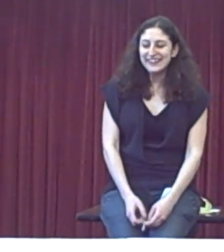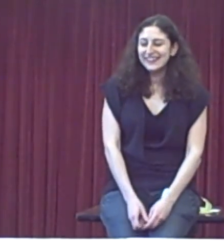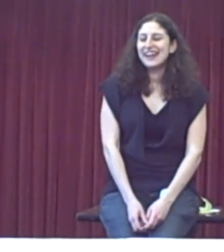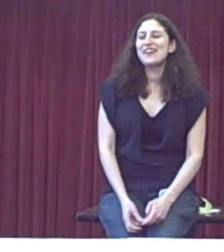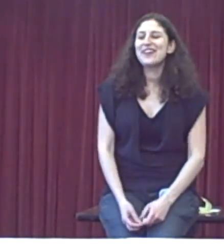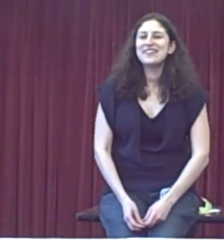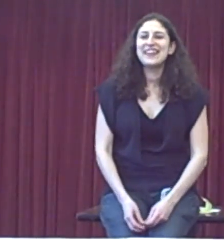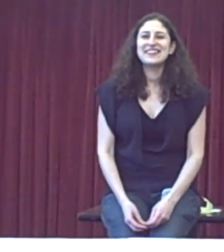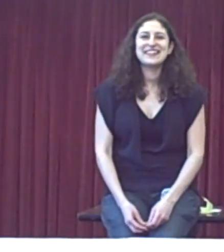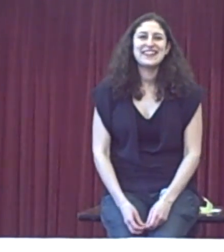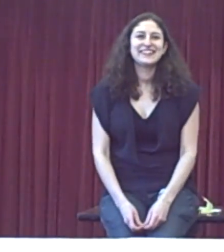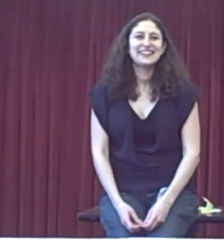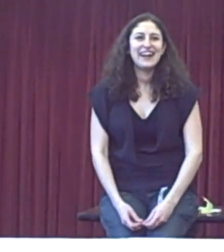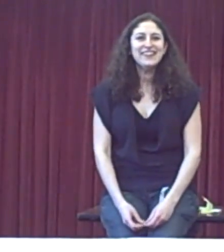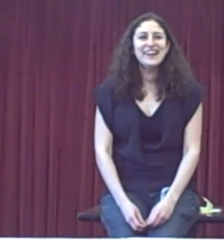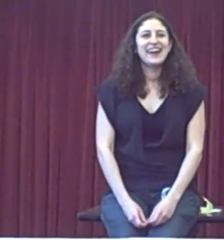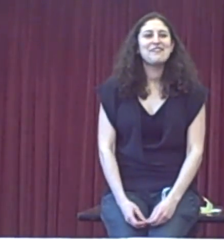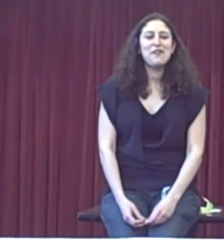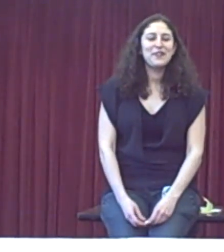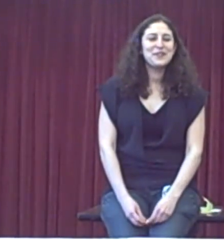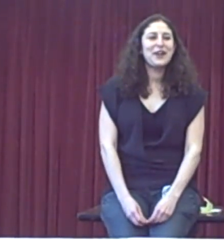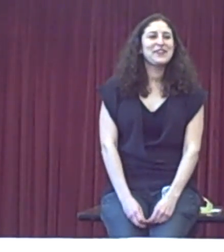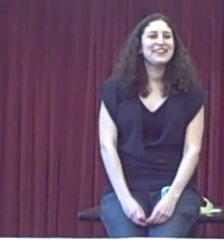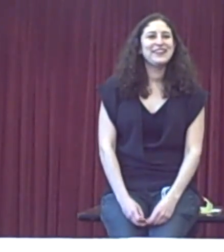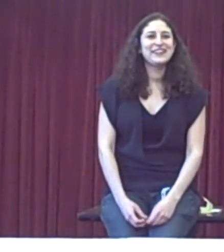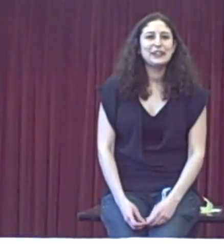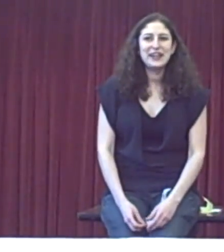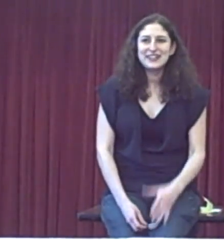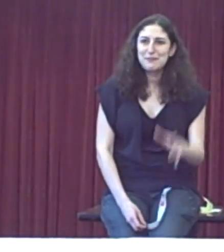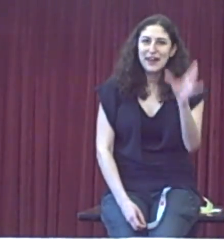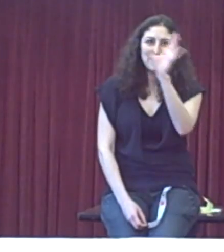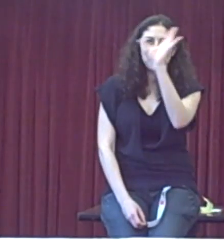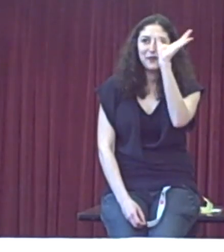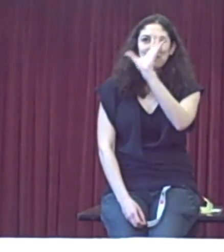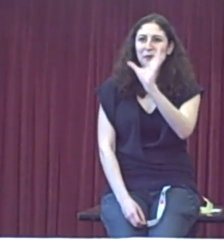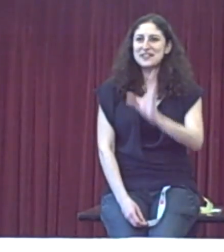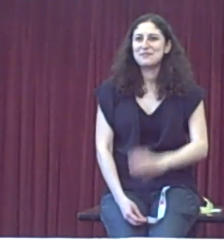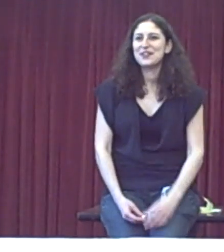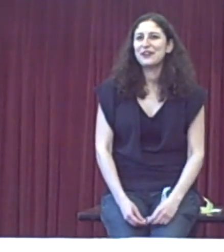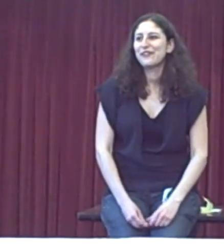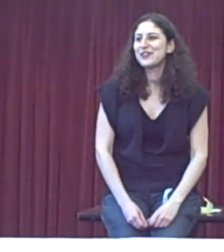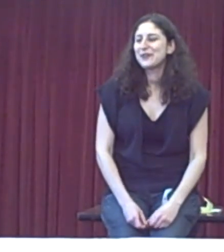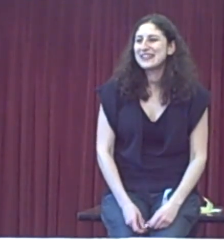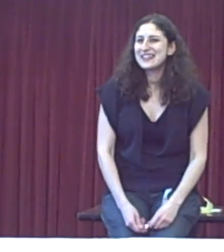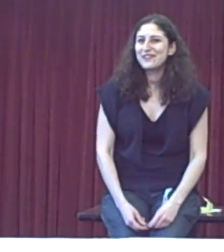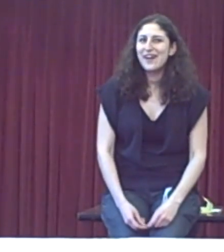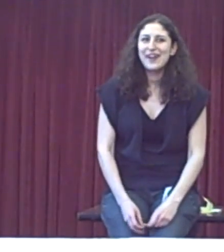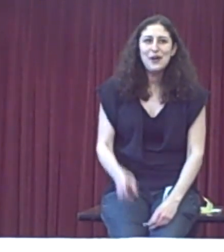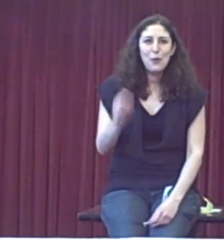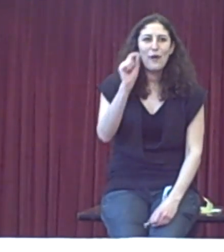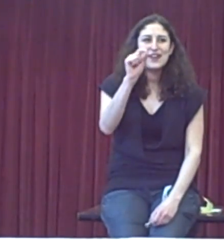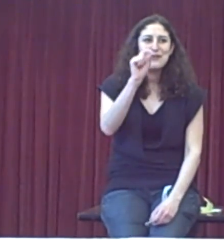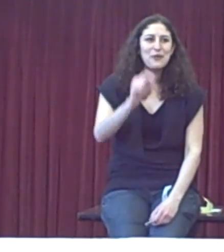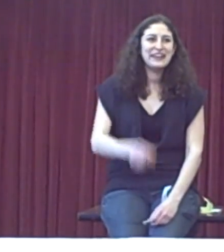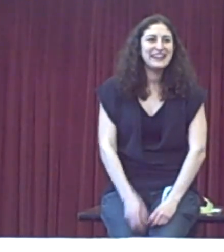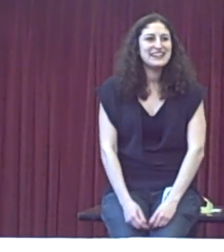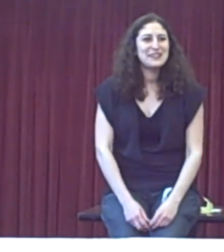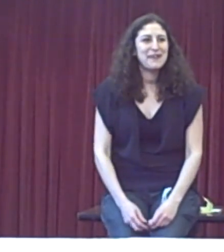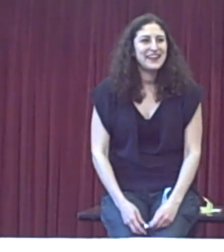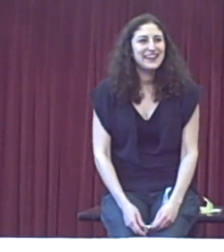we've come to the end of the session now. Hopefully when you go into your next debate you'll have a bit of a prism to look through to identify where do you really need to be